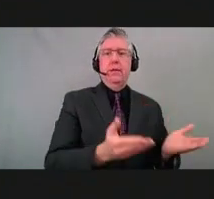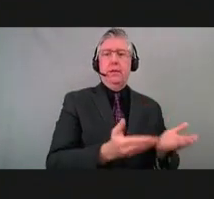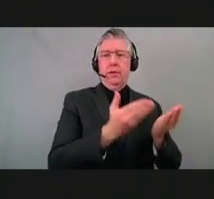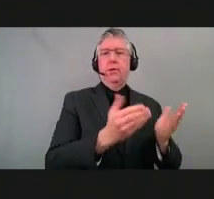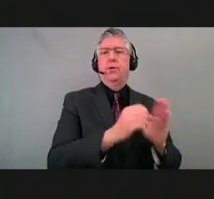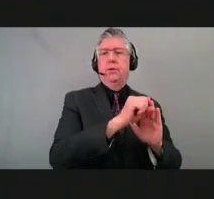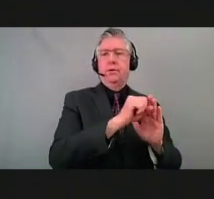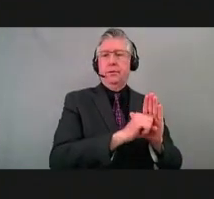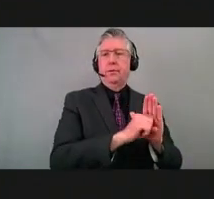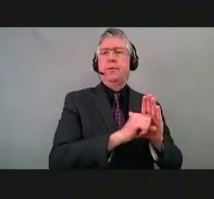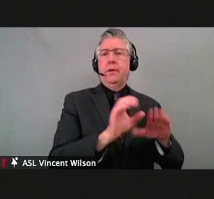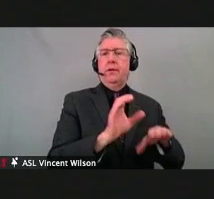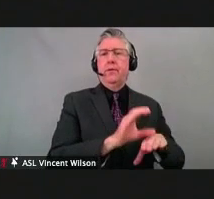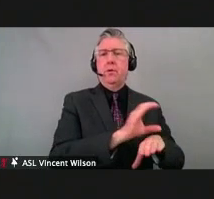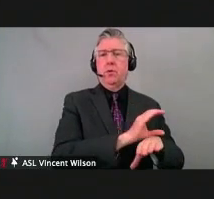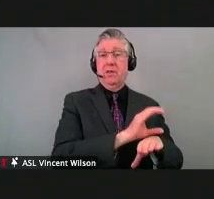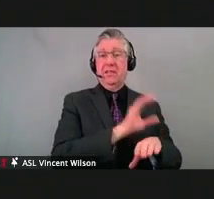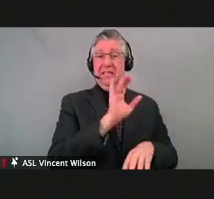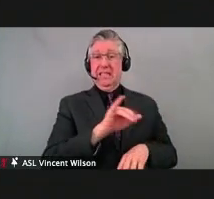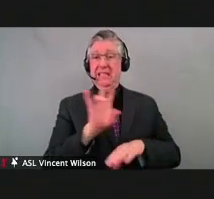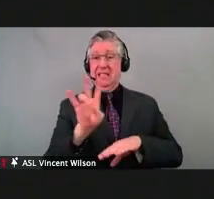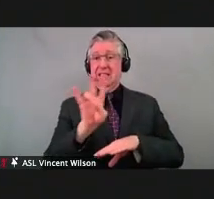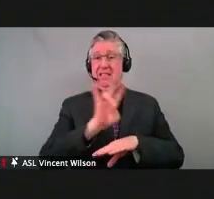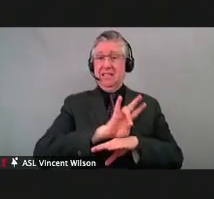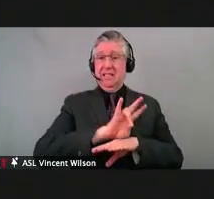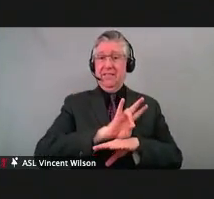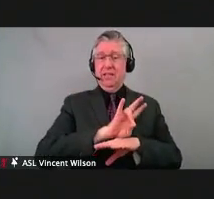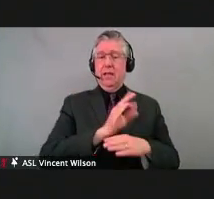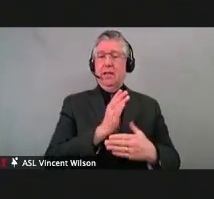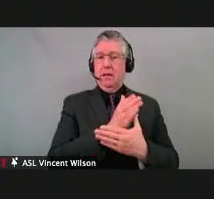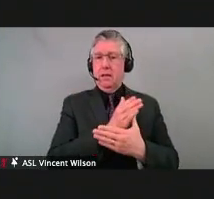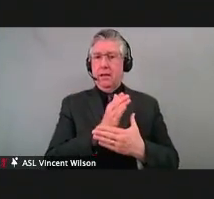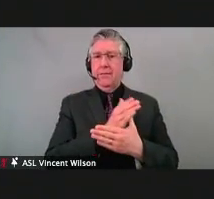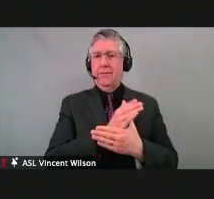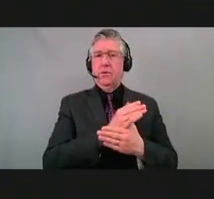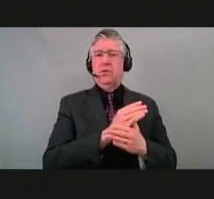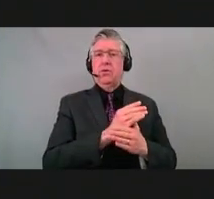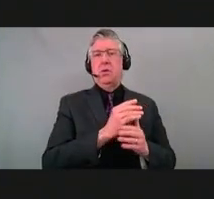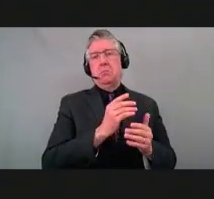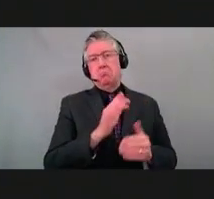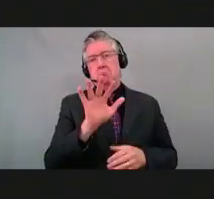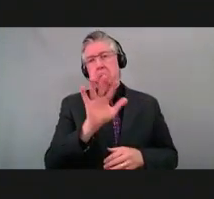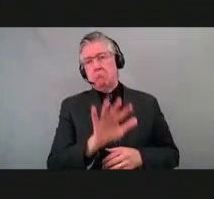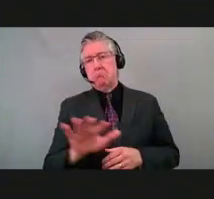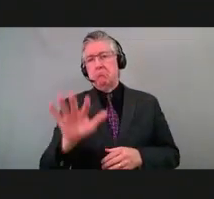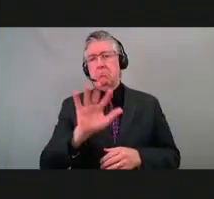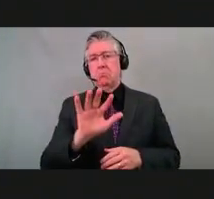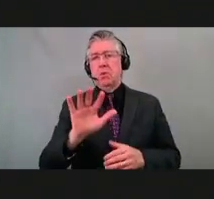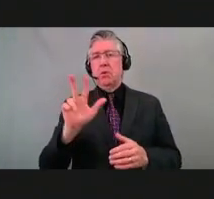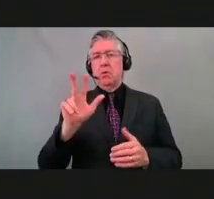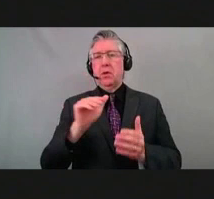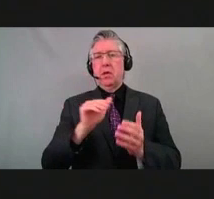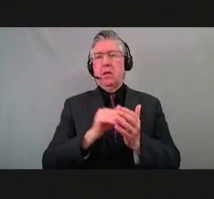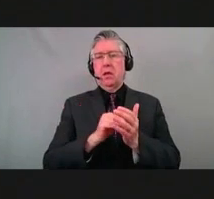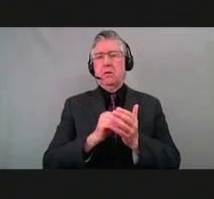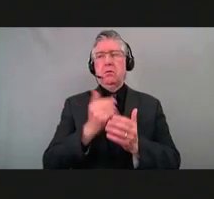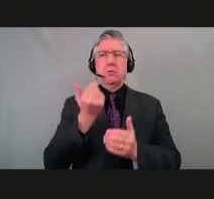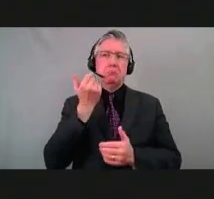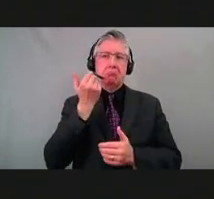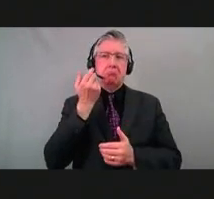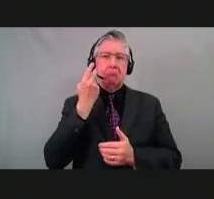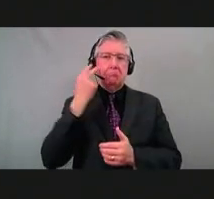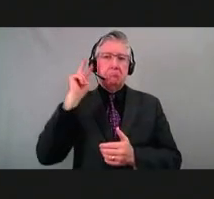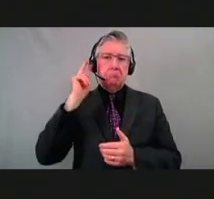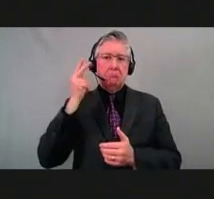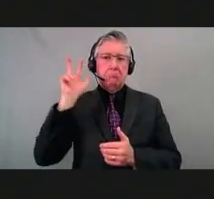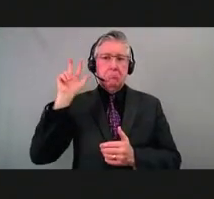That number, that seven-day moving average number of cases has been averaging around 3,000 for the last few days. And that